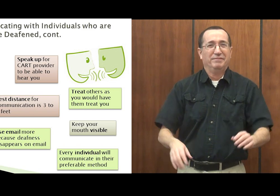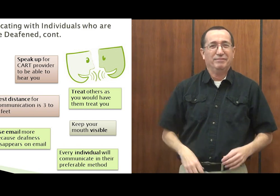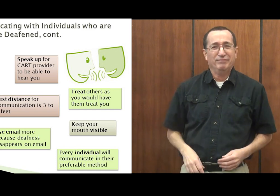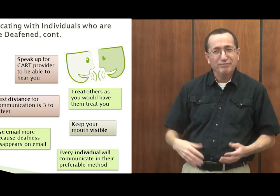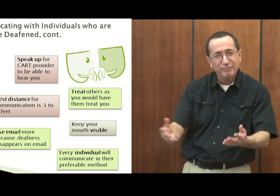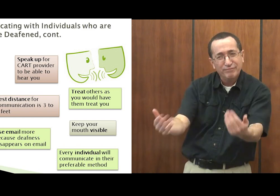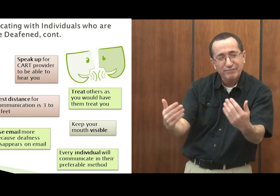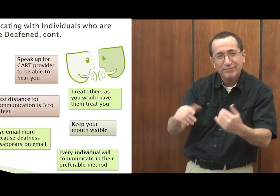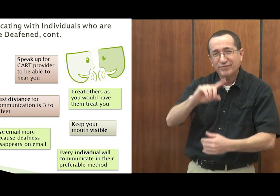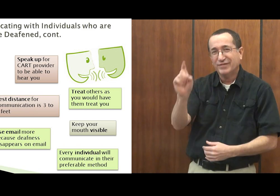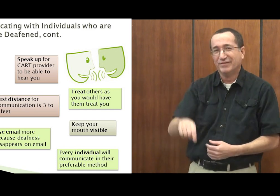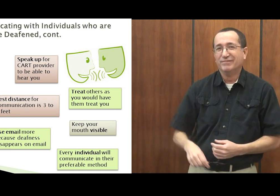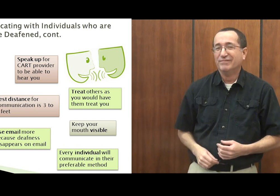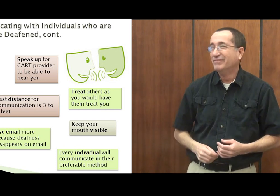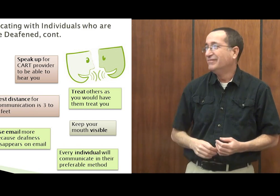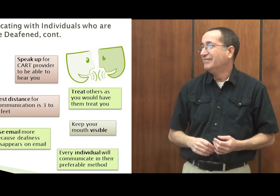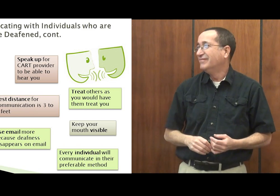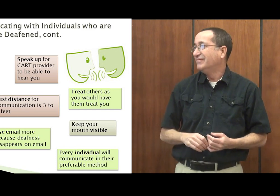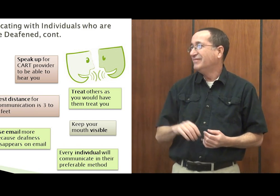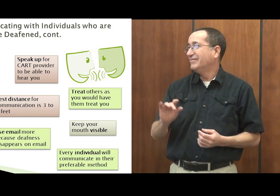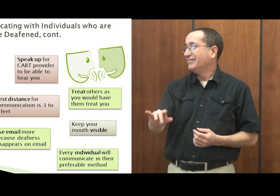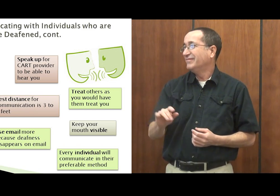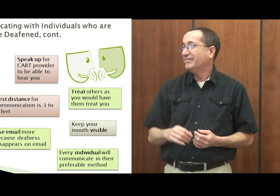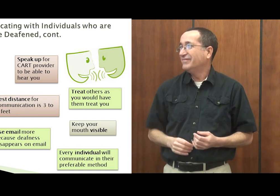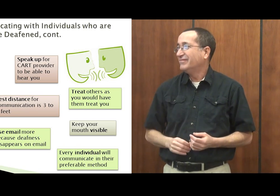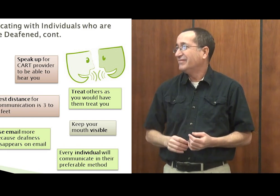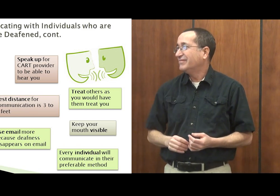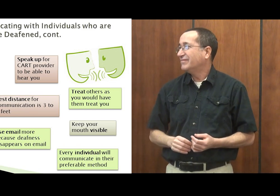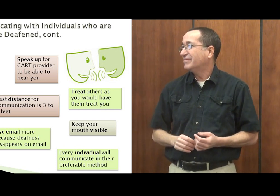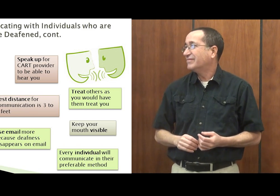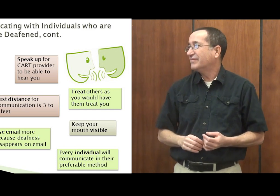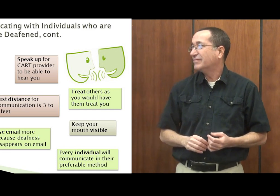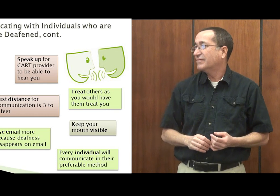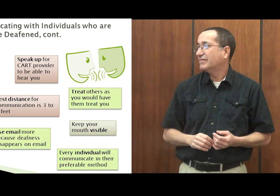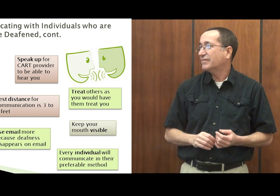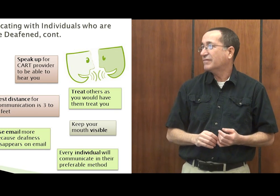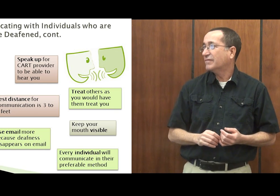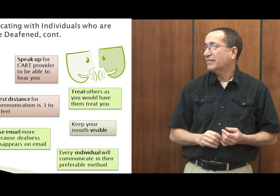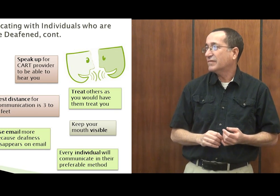understanding, communication is not happening. So keep that openness for communication.